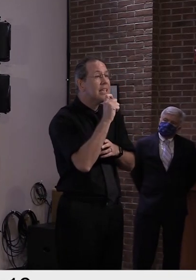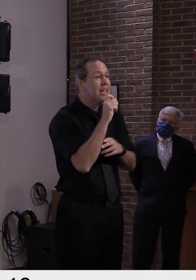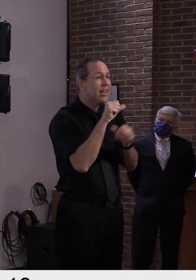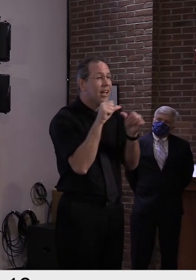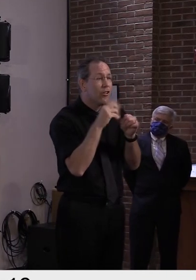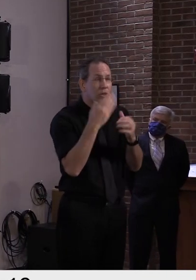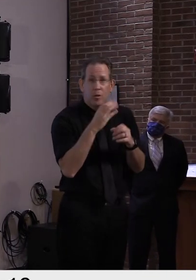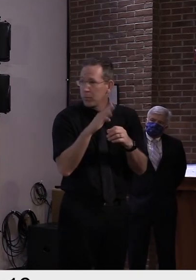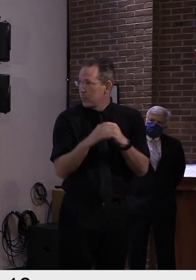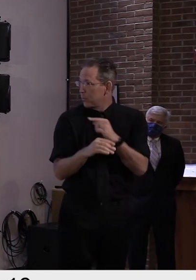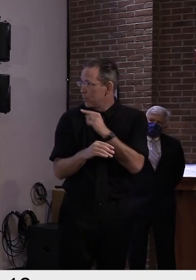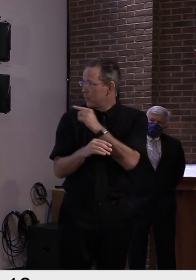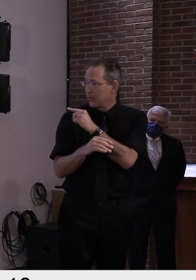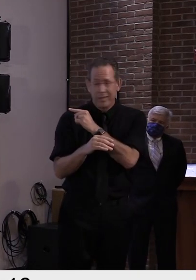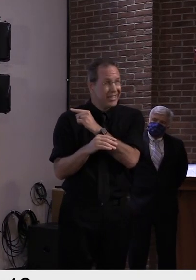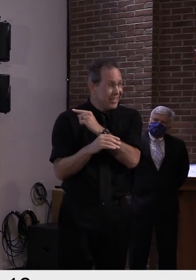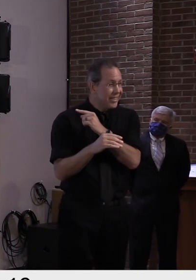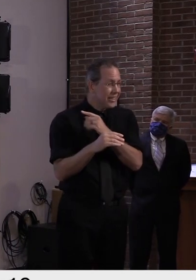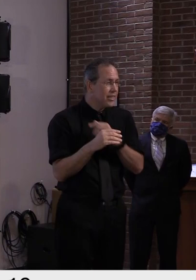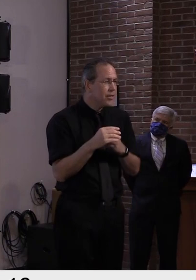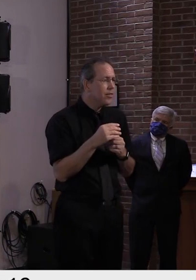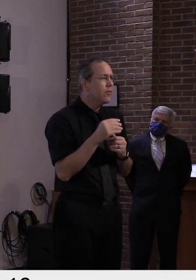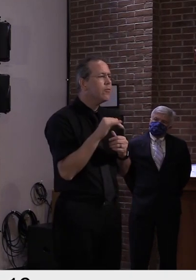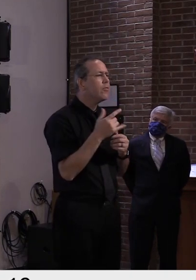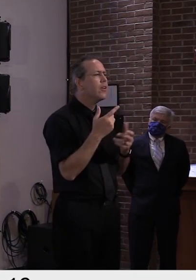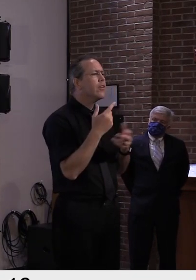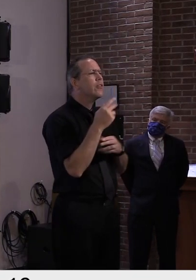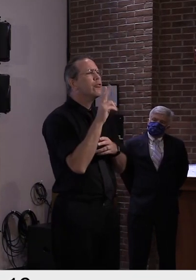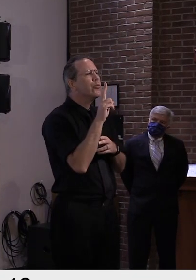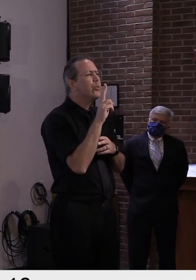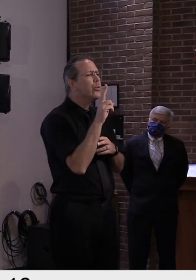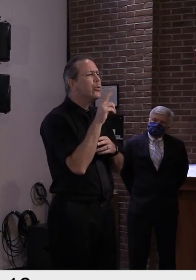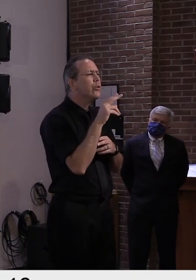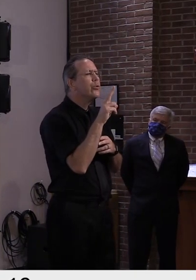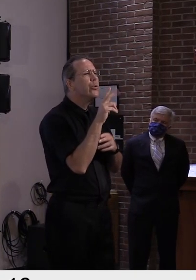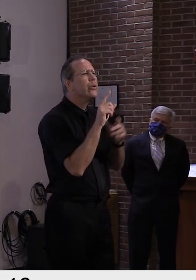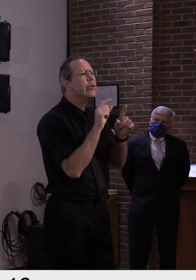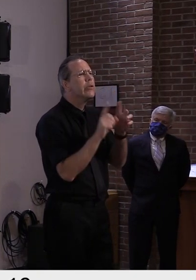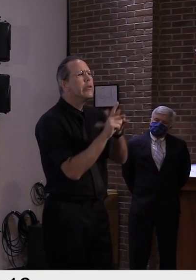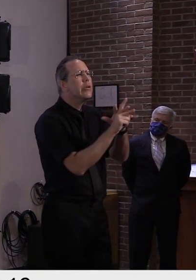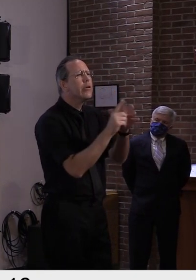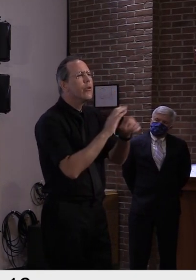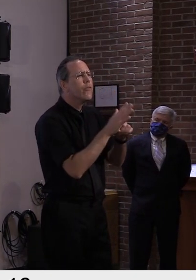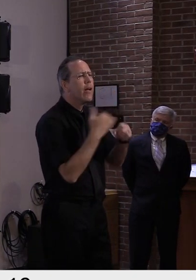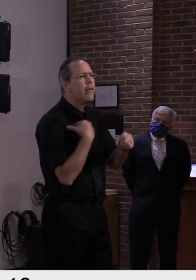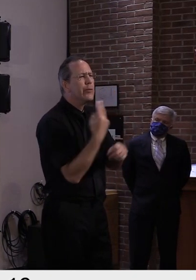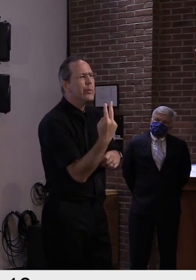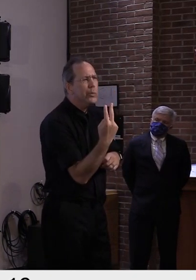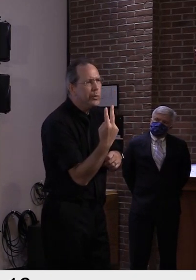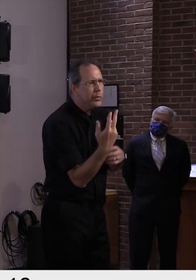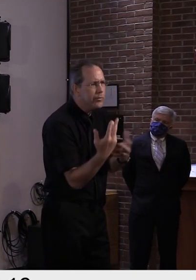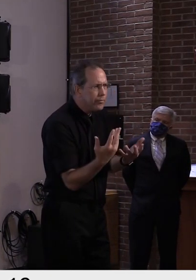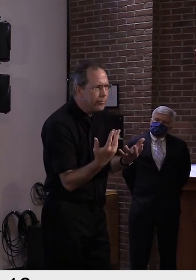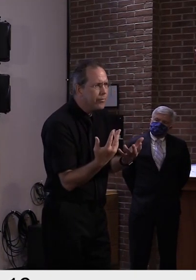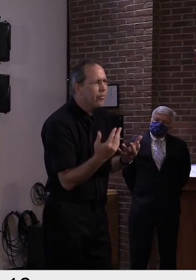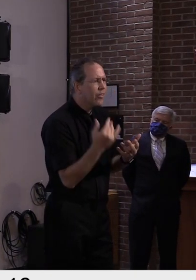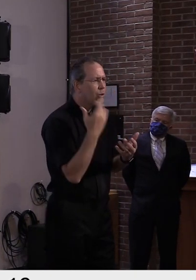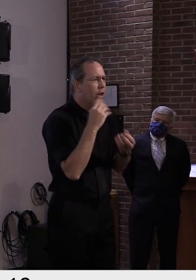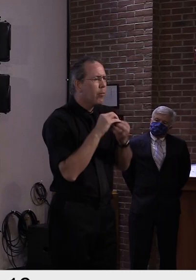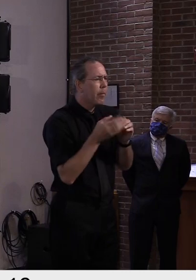cases in the last week or so. So just even that few of a case, number of cases in a small county can, can make the number go up high.